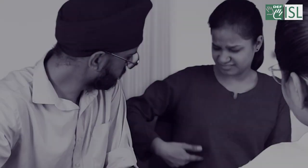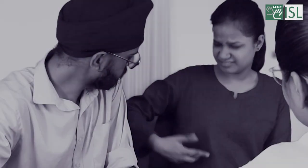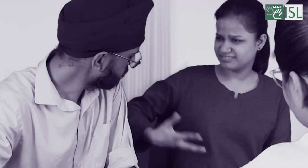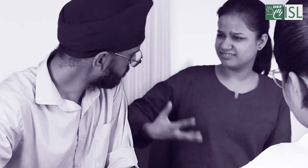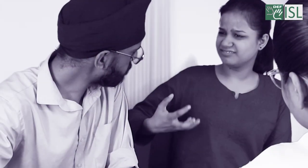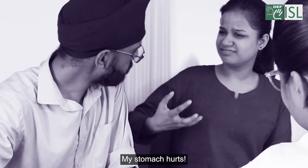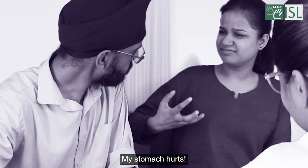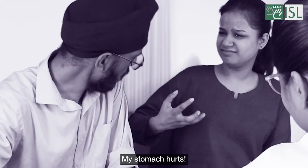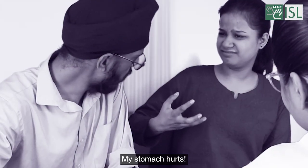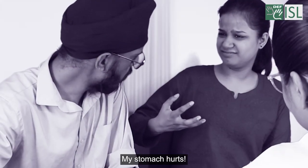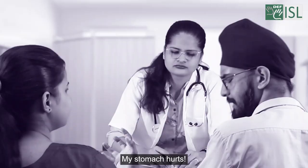My stomach hurts.